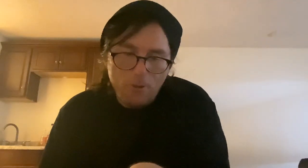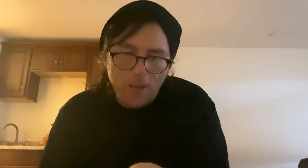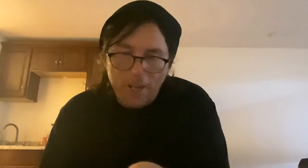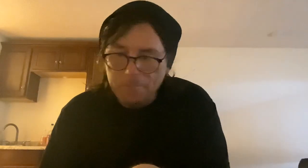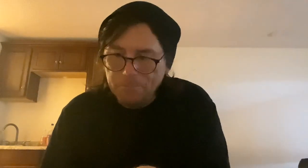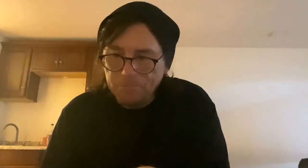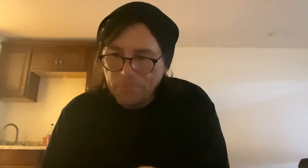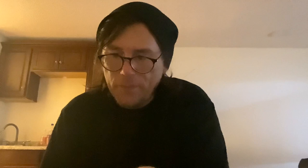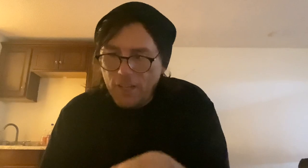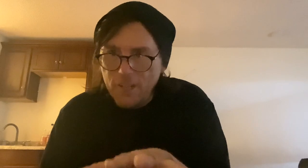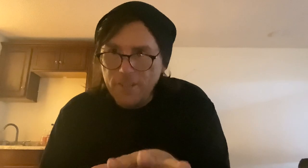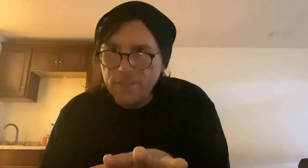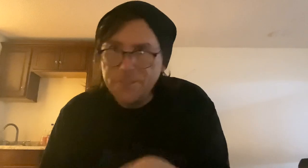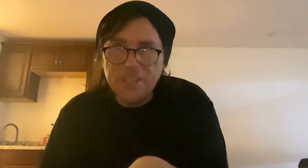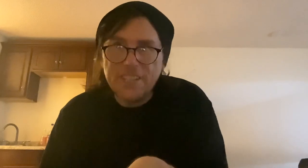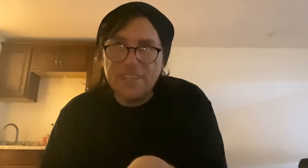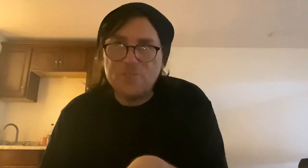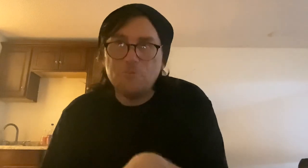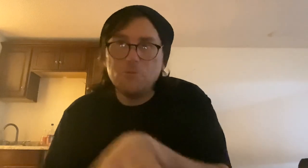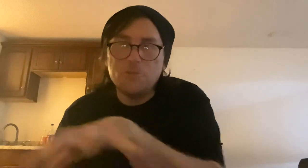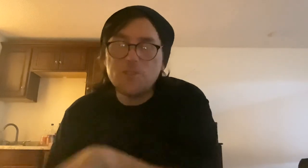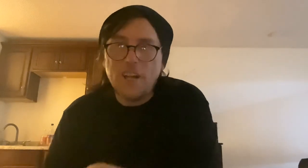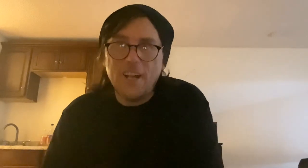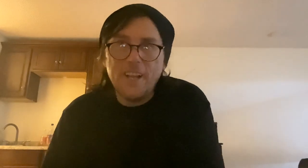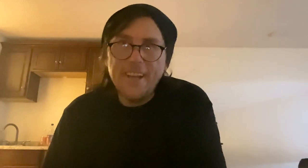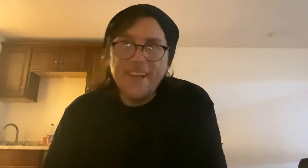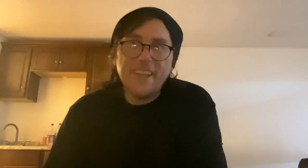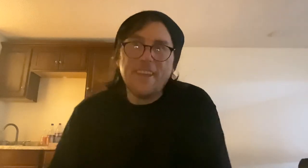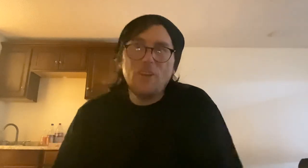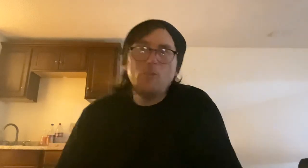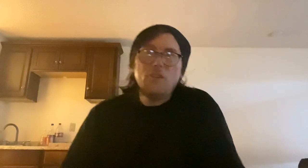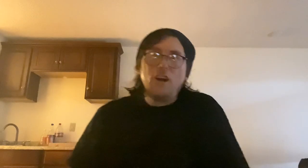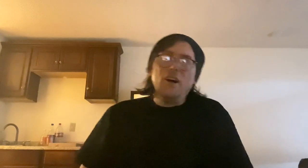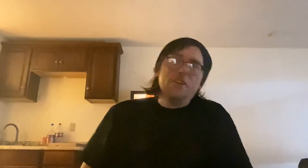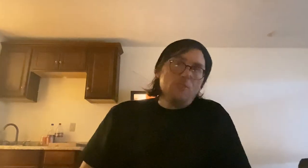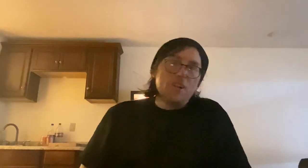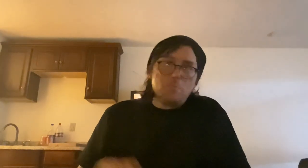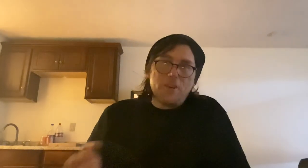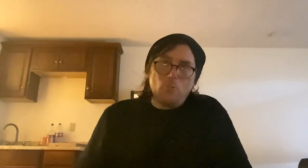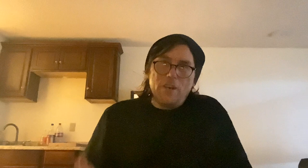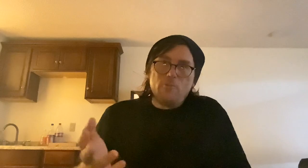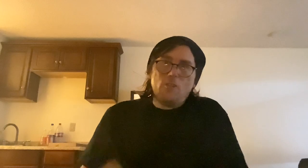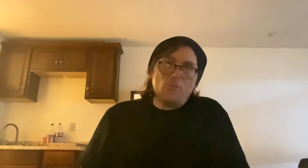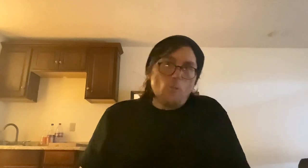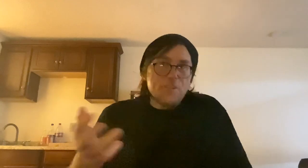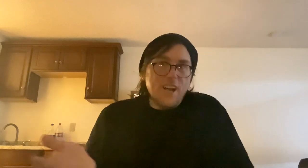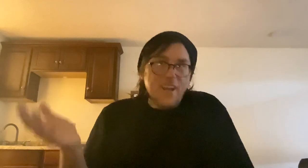did these doodles, you know, on your lunch break or whatever, on your own time,